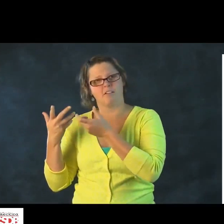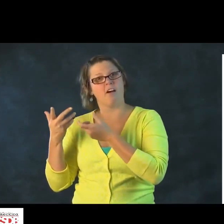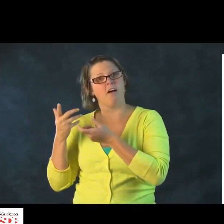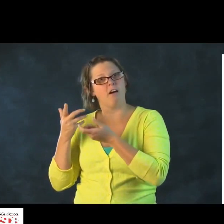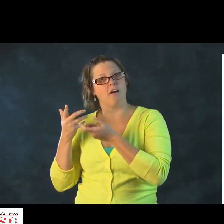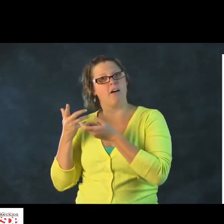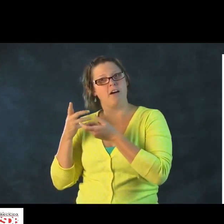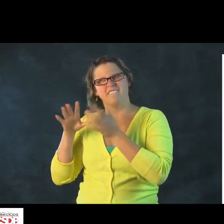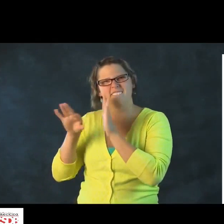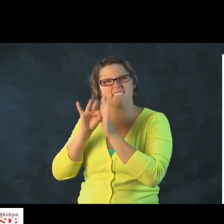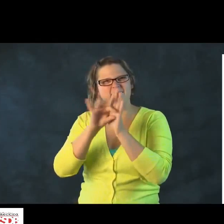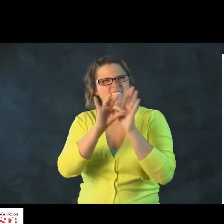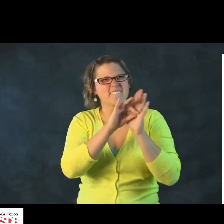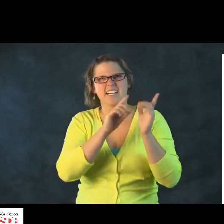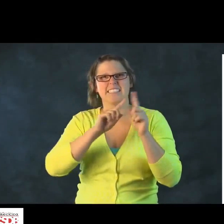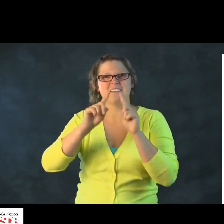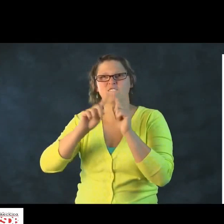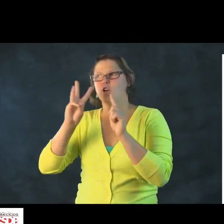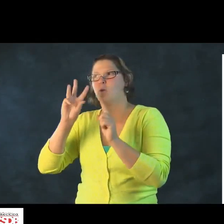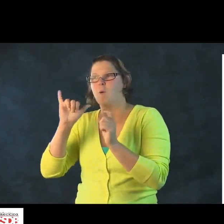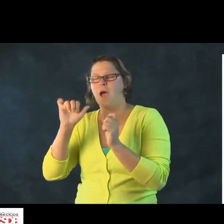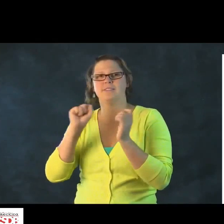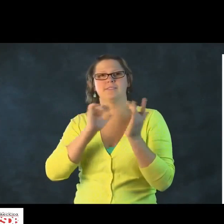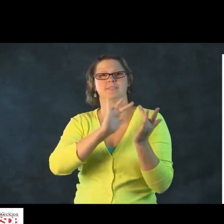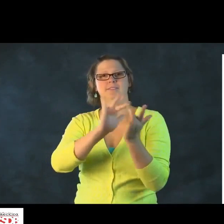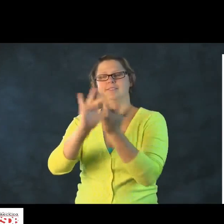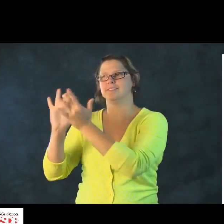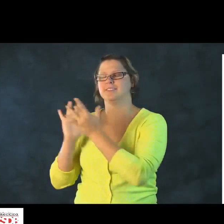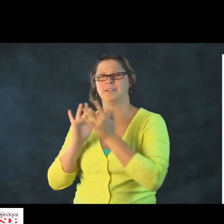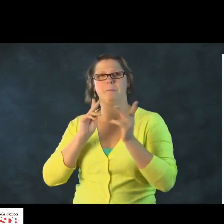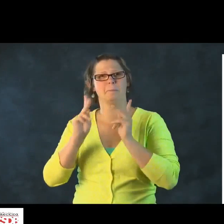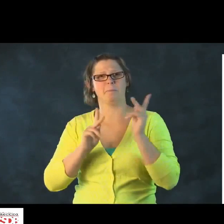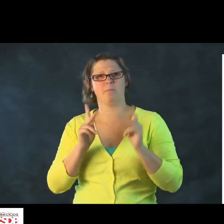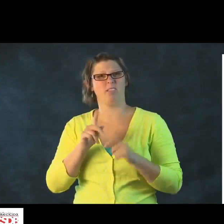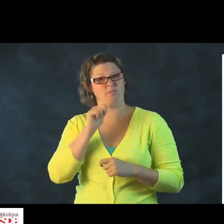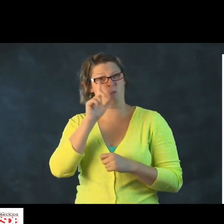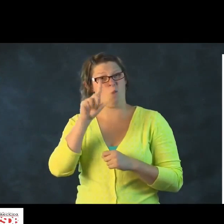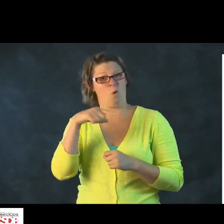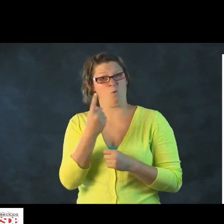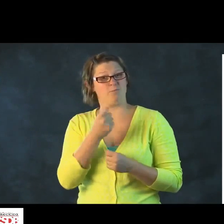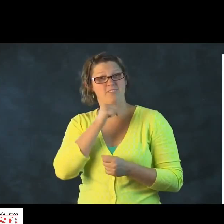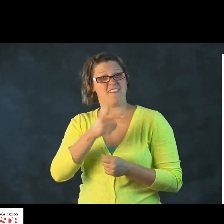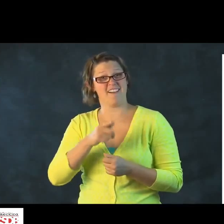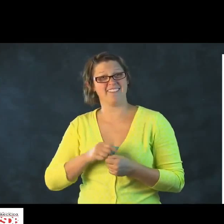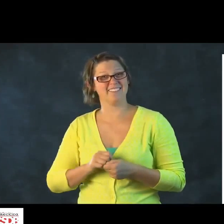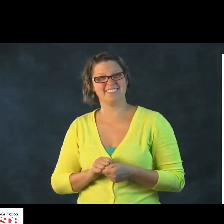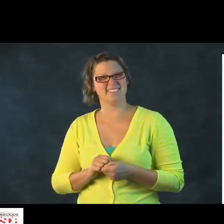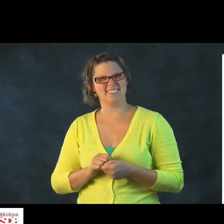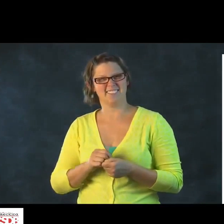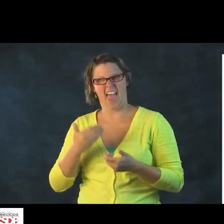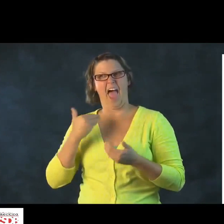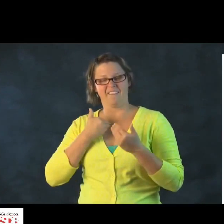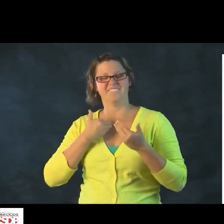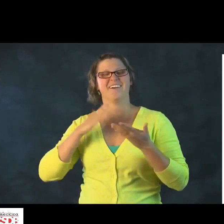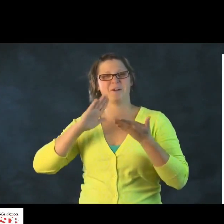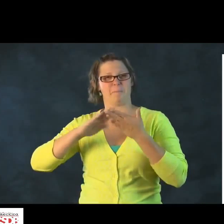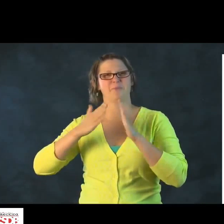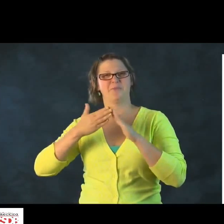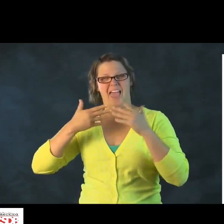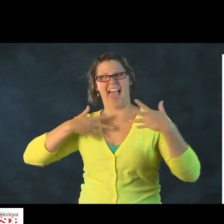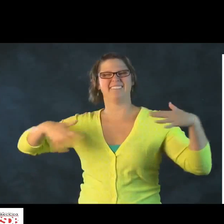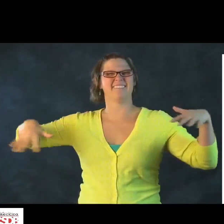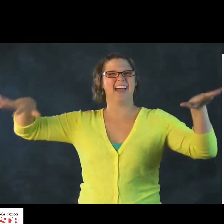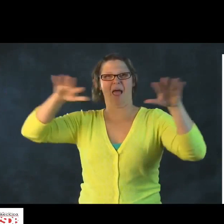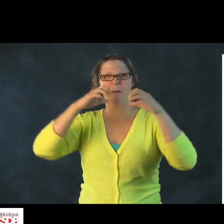be put to sleep. Talk to these people that use sign language and figure out how you would explain that. Gather different ways to communicate from others.